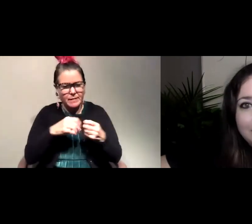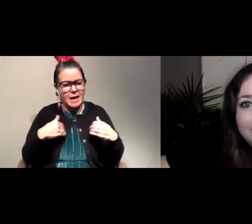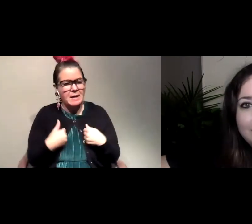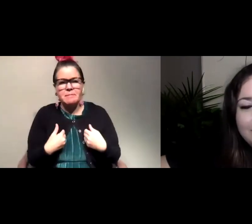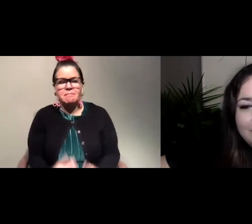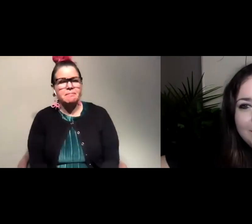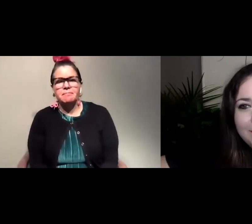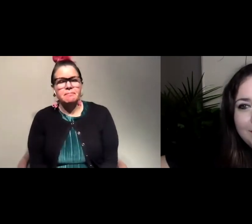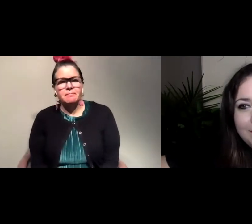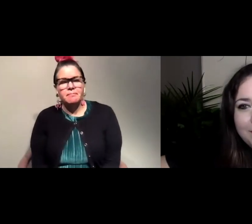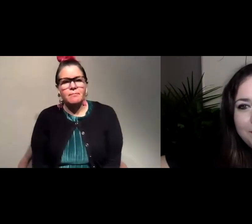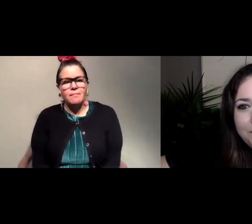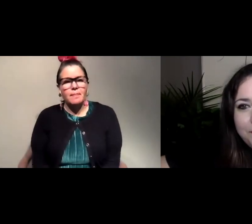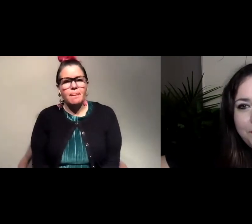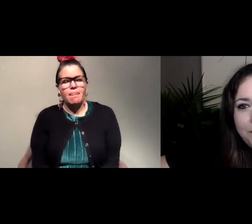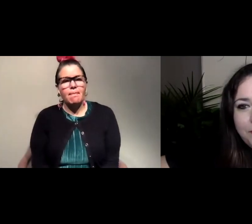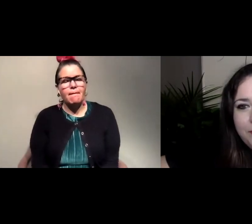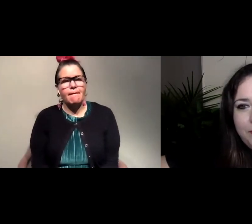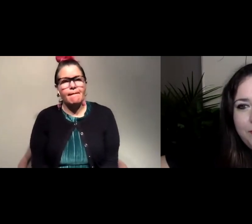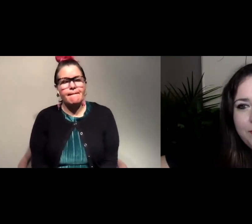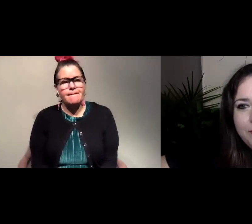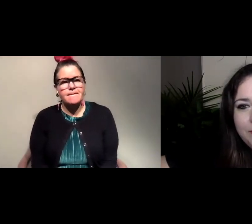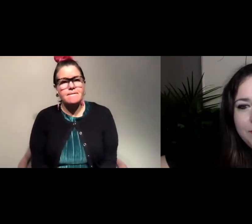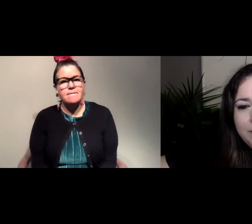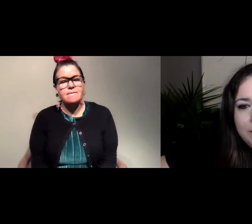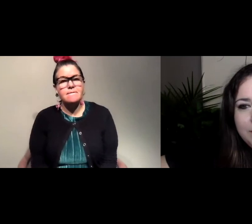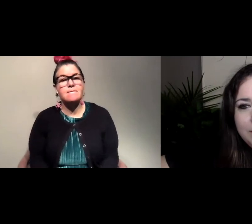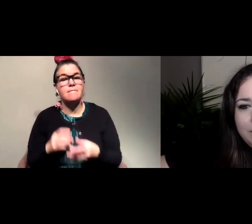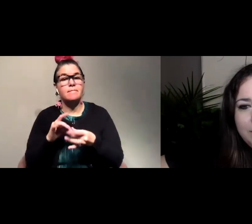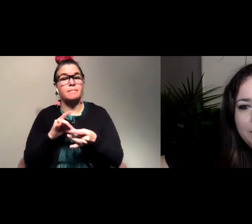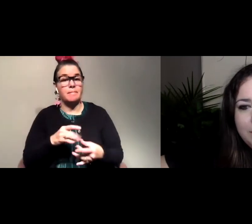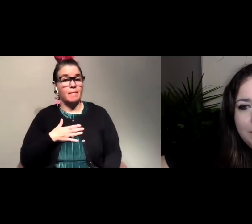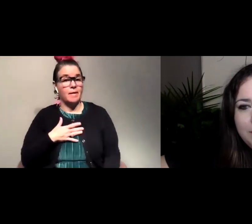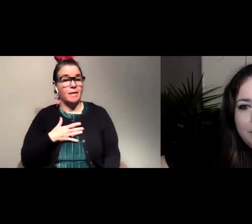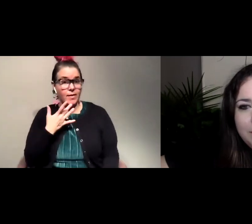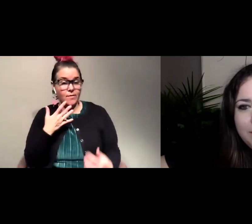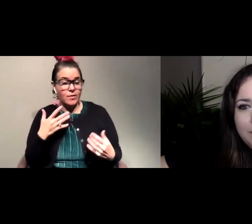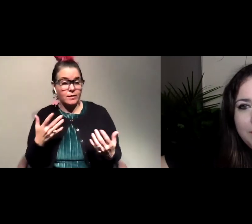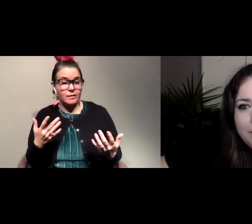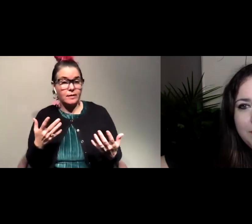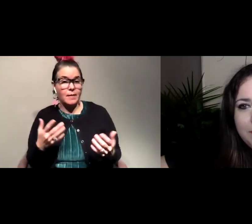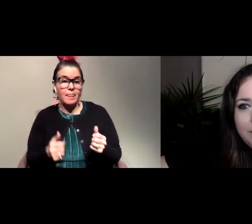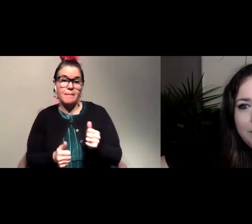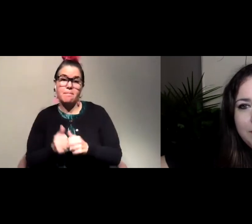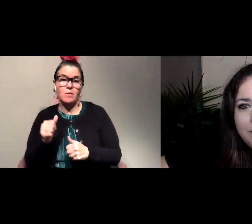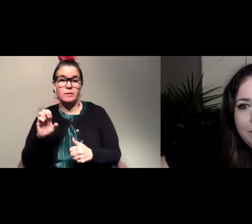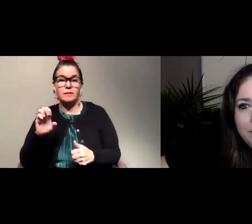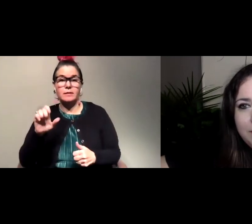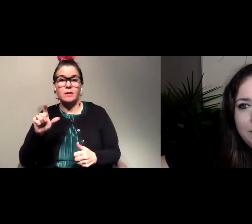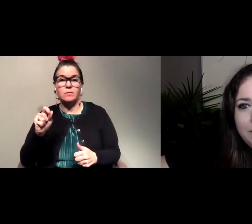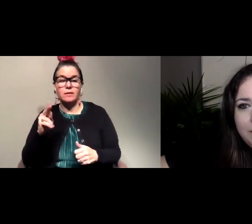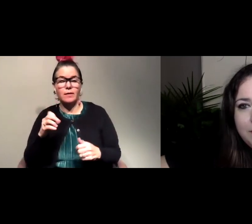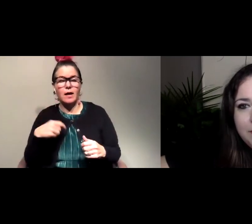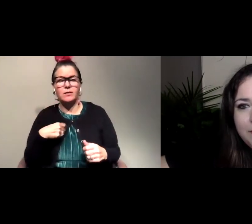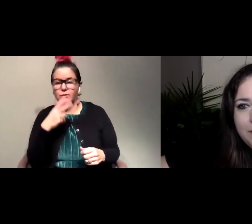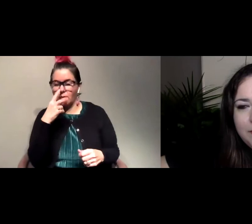um, specifically in terms of what's my favorite and what's the most elusive. I actually saw one for